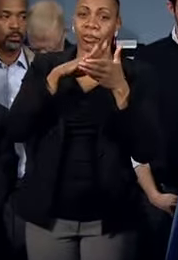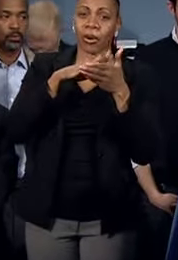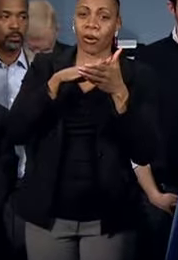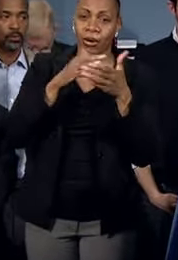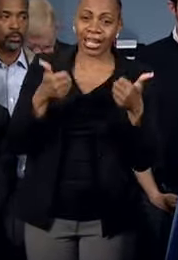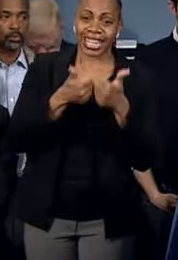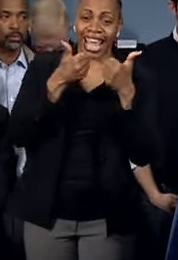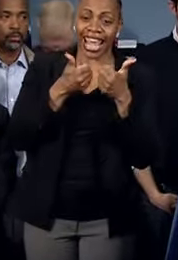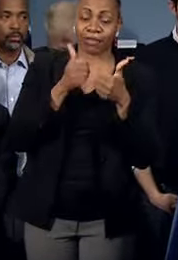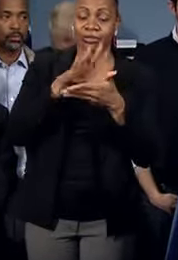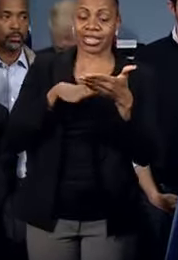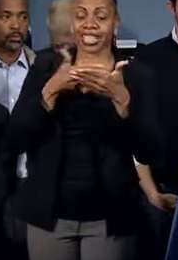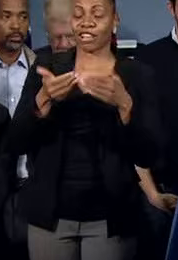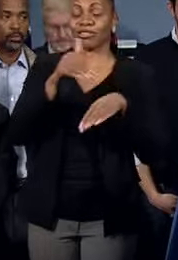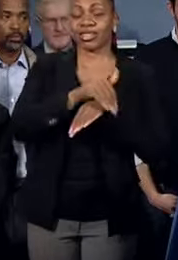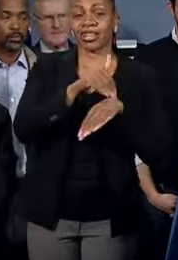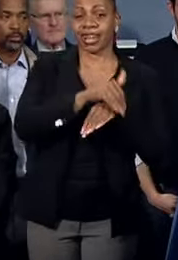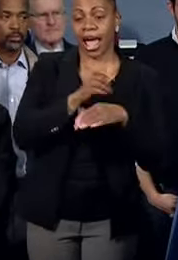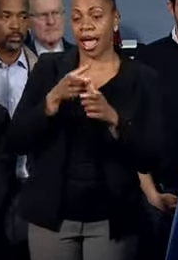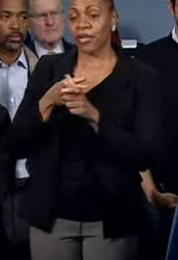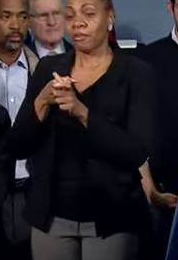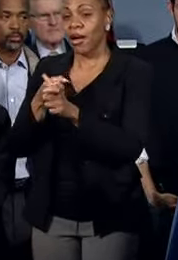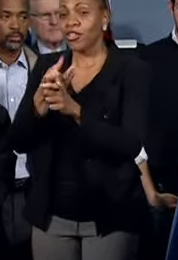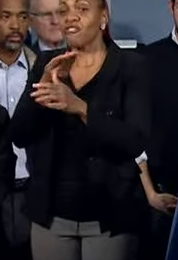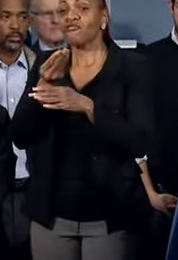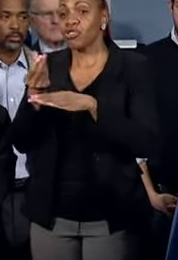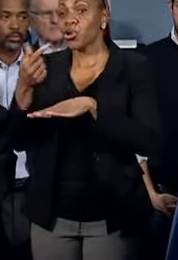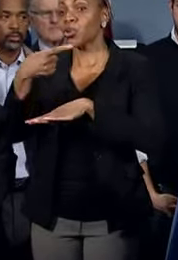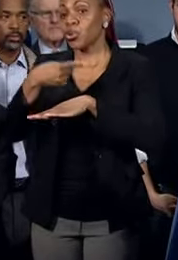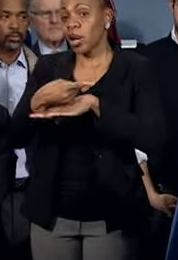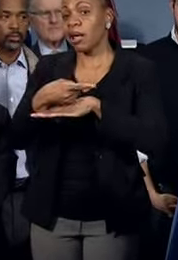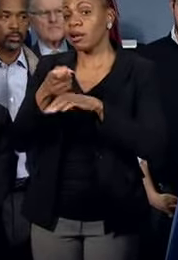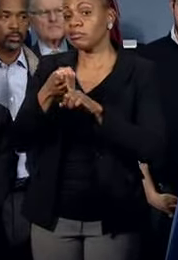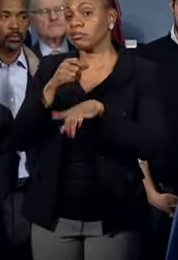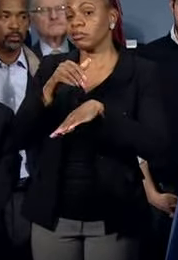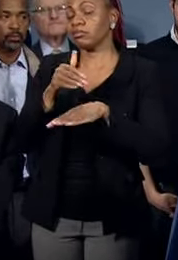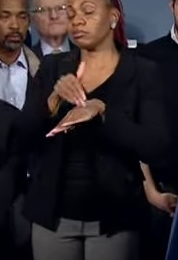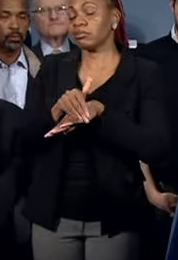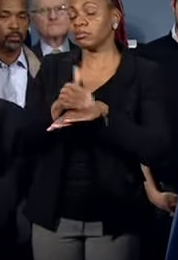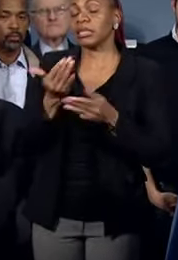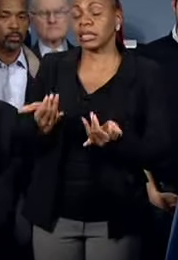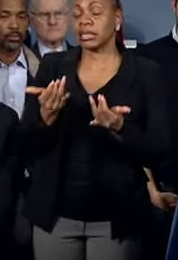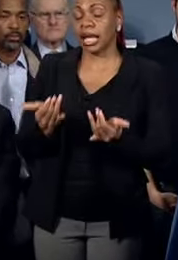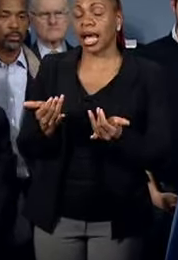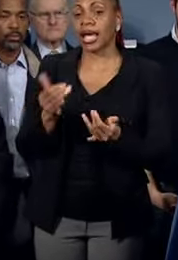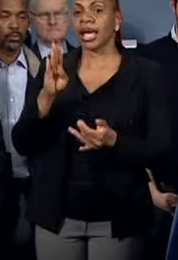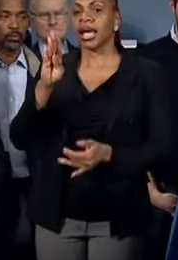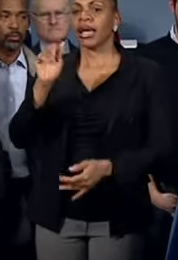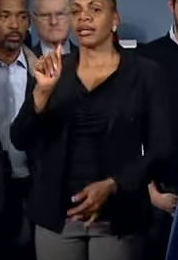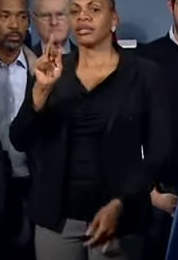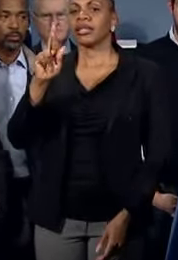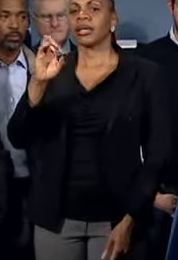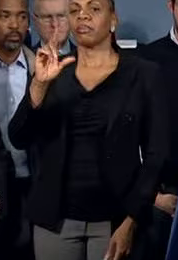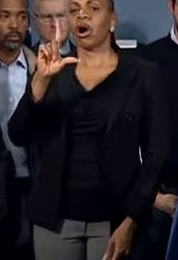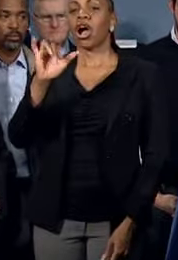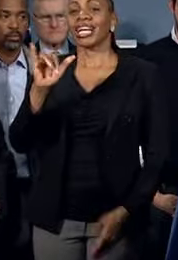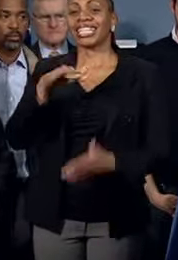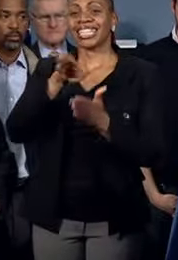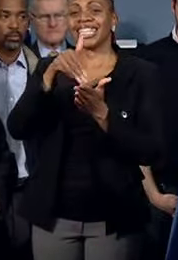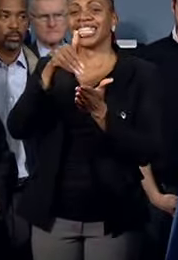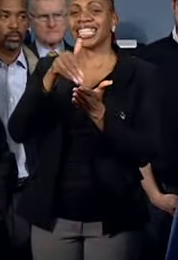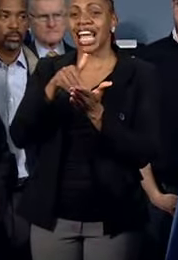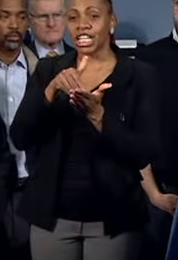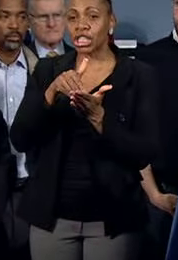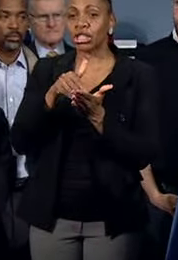for tonight. The Marathon is a number of days from today, and the Barclays Center is really constructed assuming